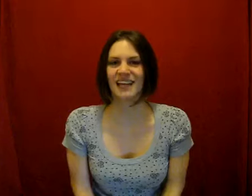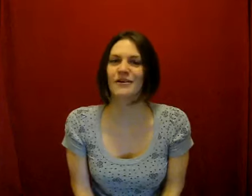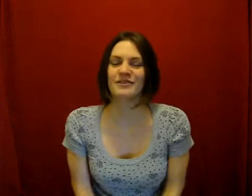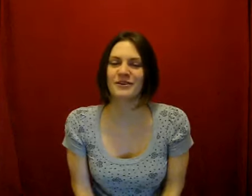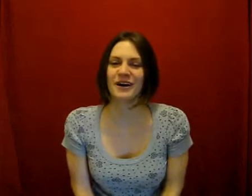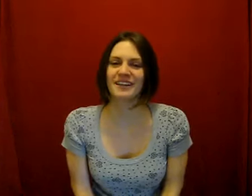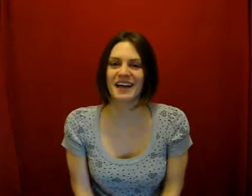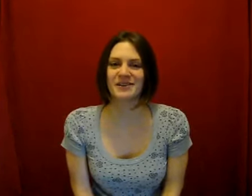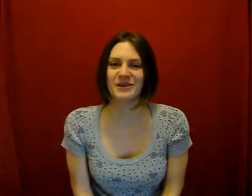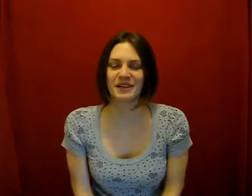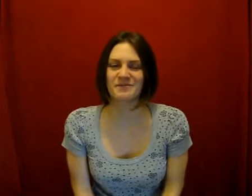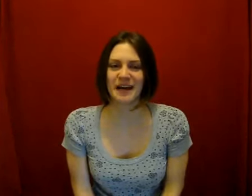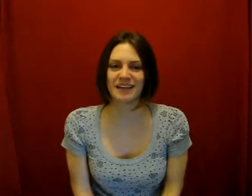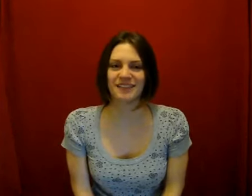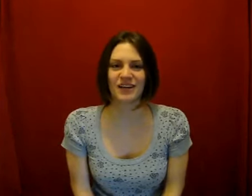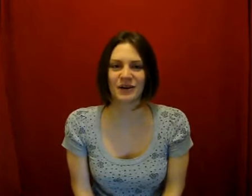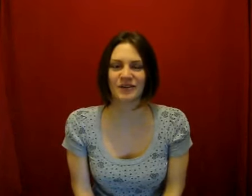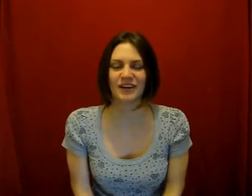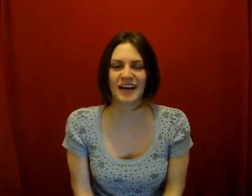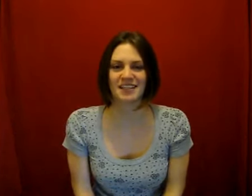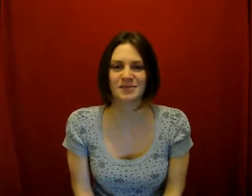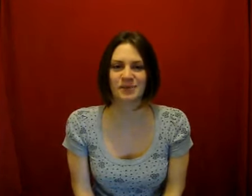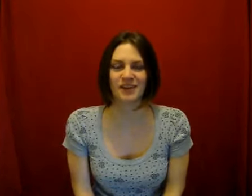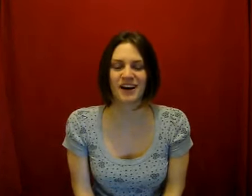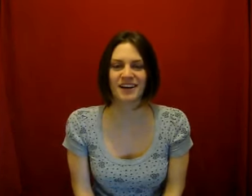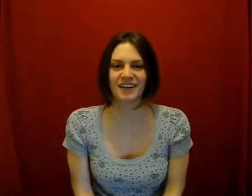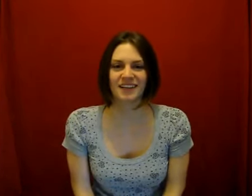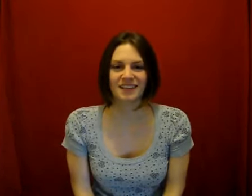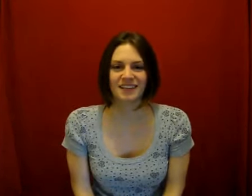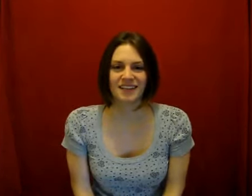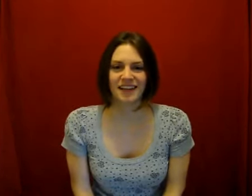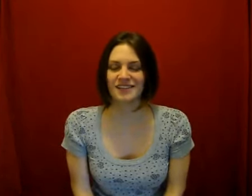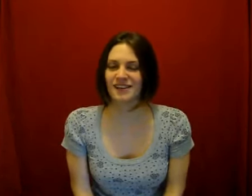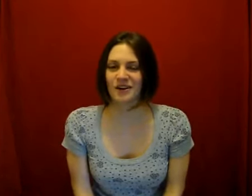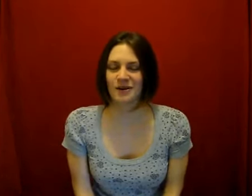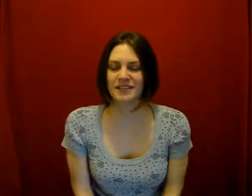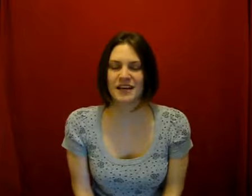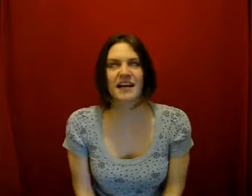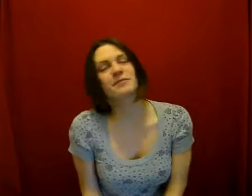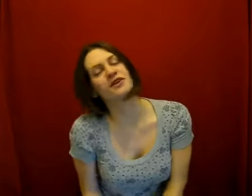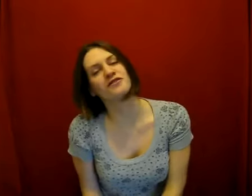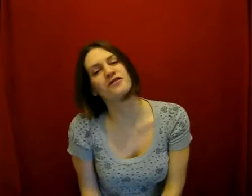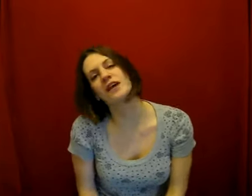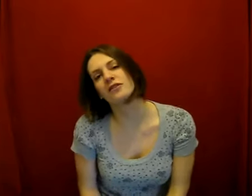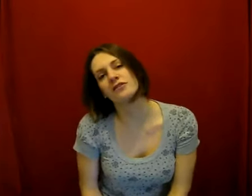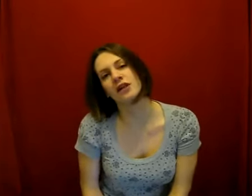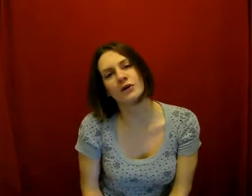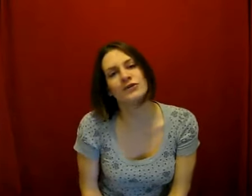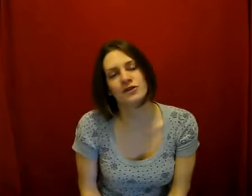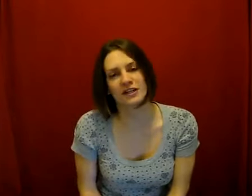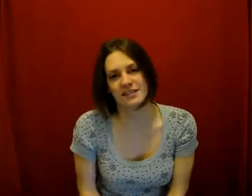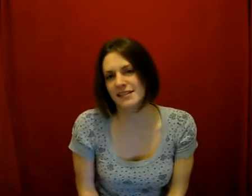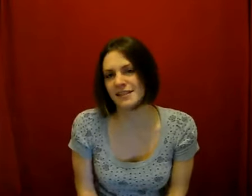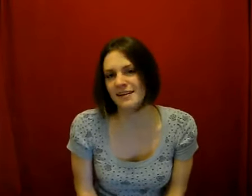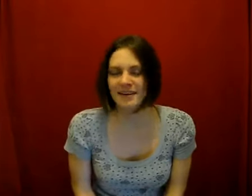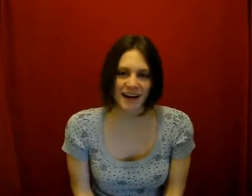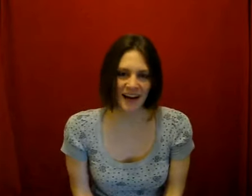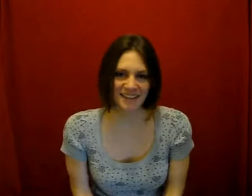Hello everyone, and welcome back to Talk With Your Hands Blog. As always, I am your faithful host, Kristen, and